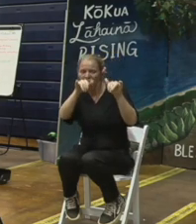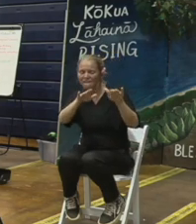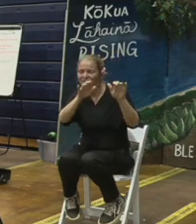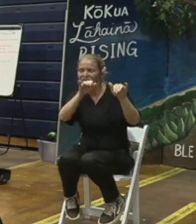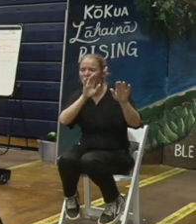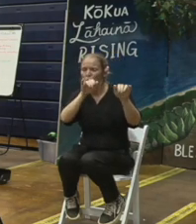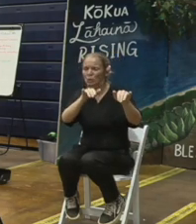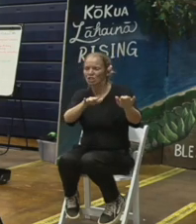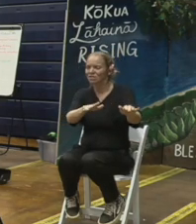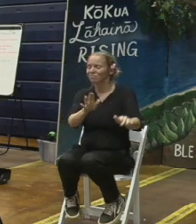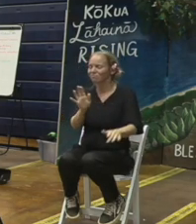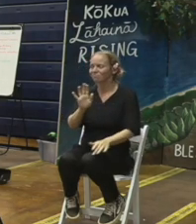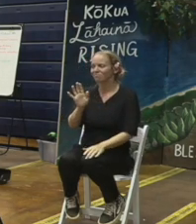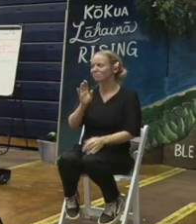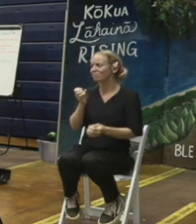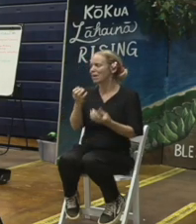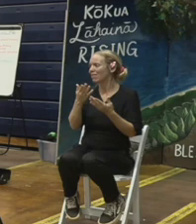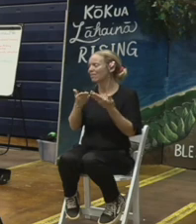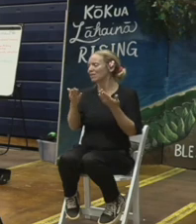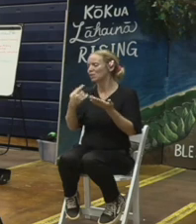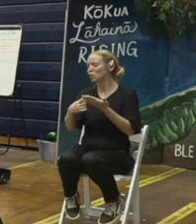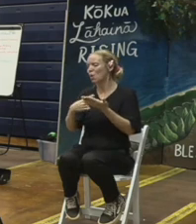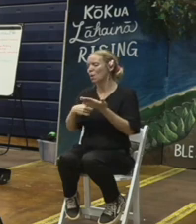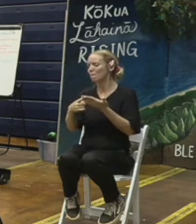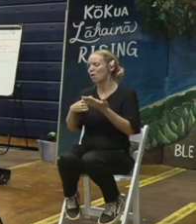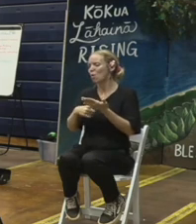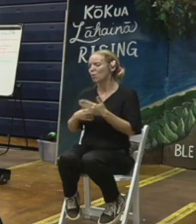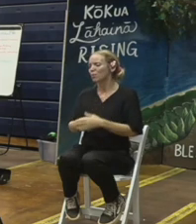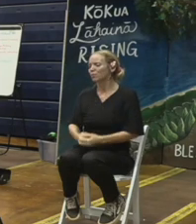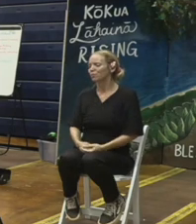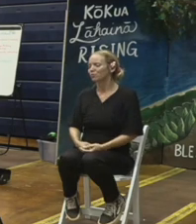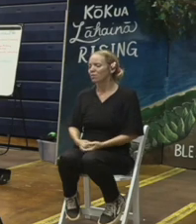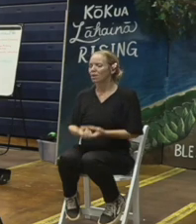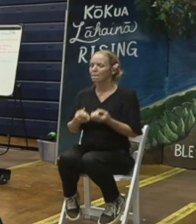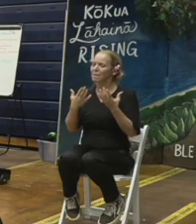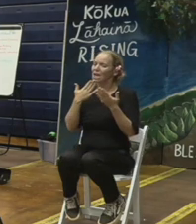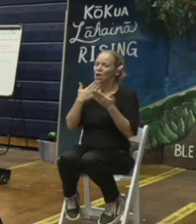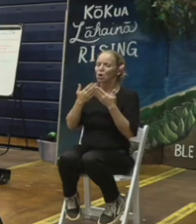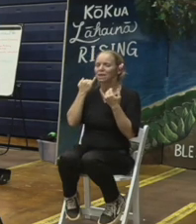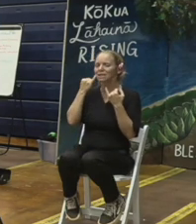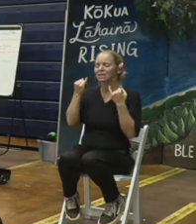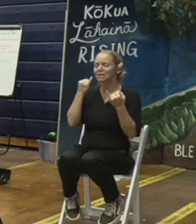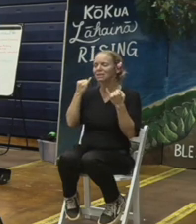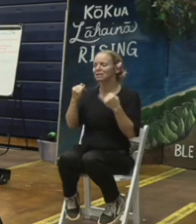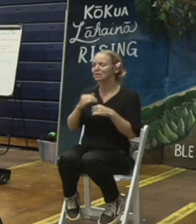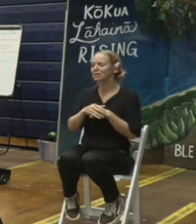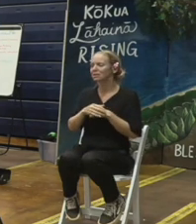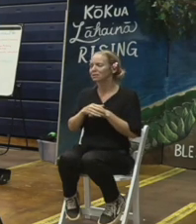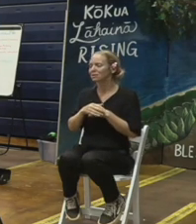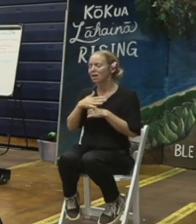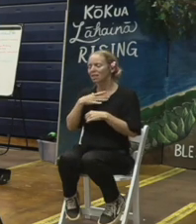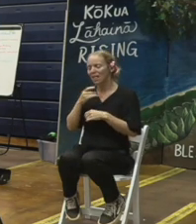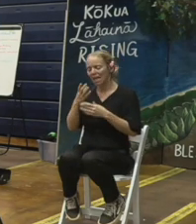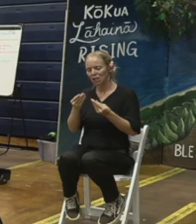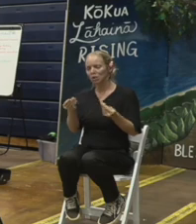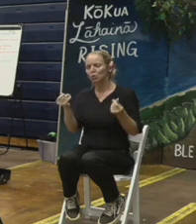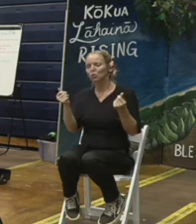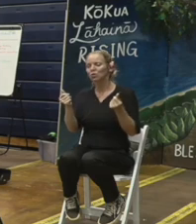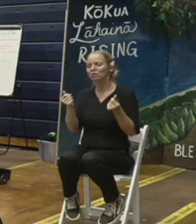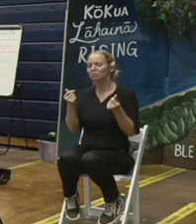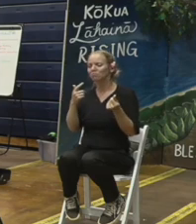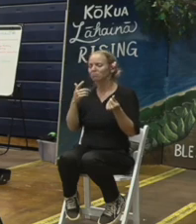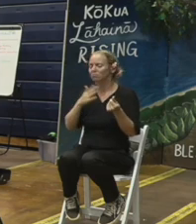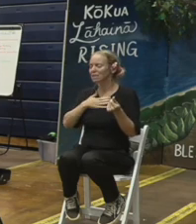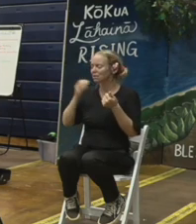I mean there's lots of things to talk about good ideas putting out the ideas come with the solutions come with the